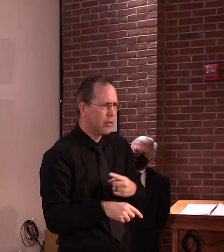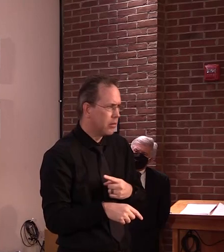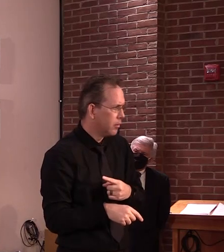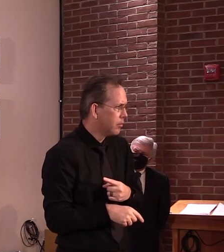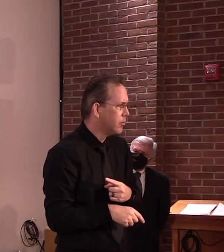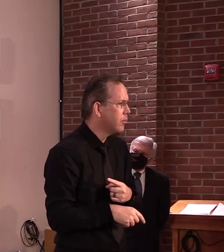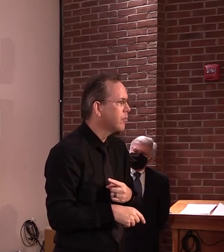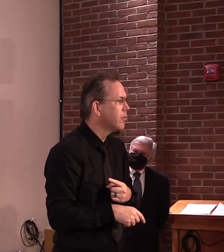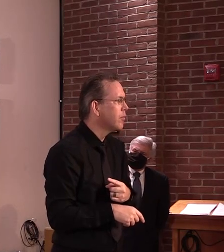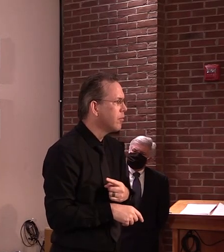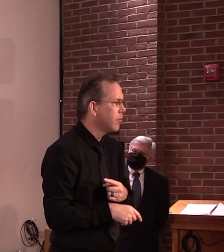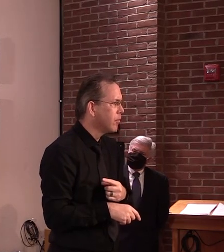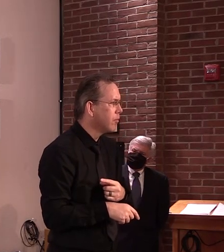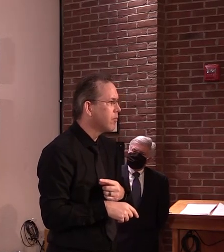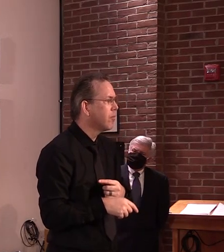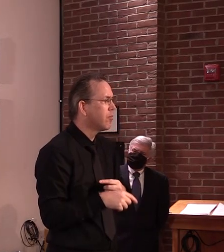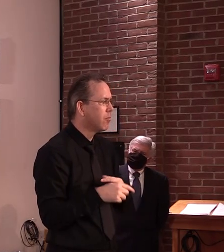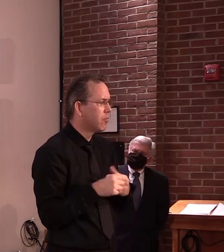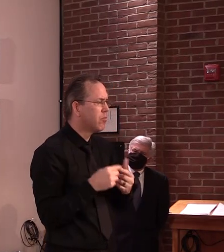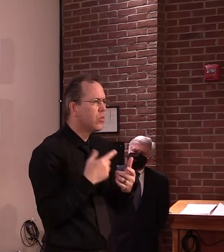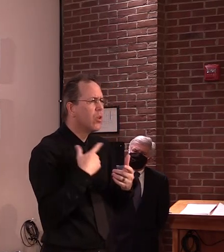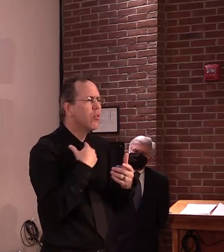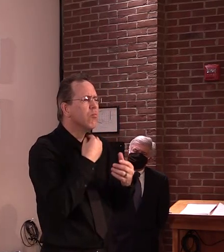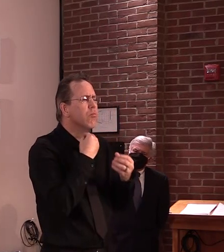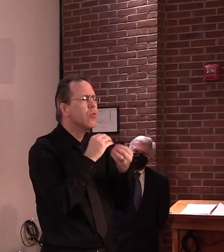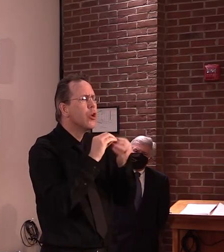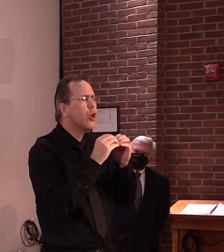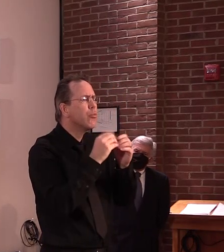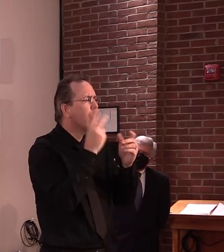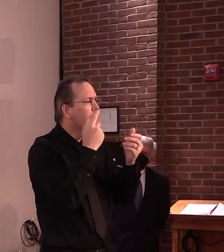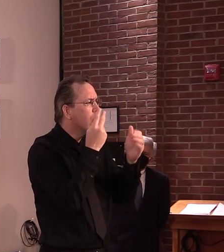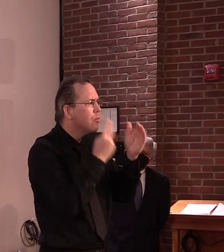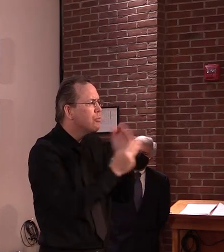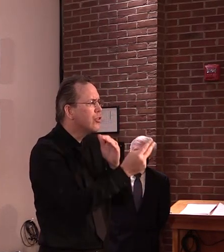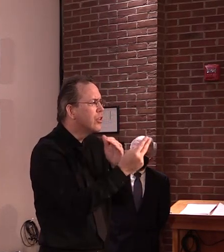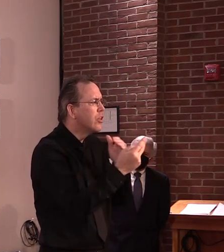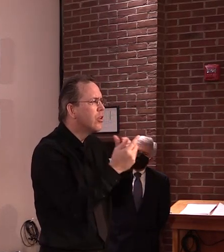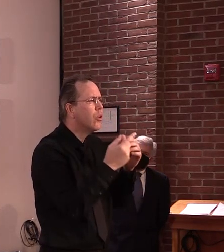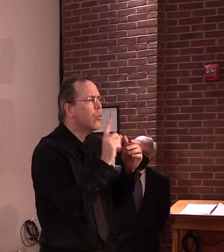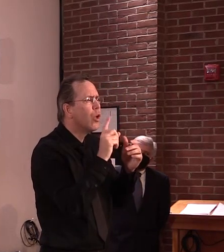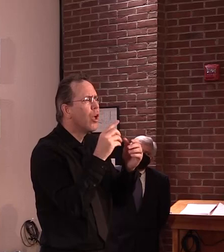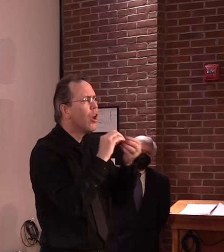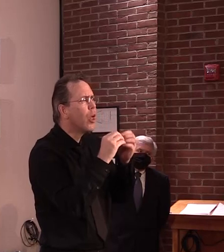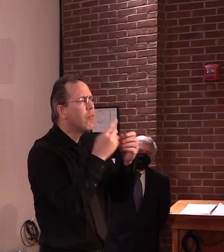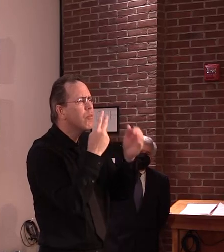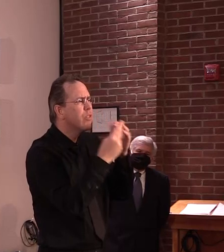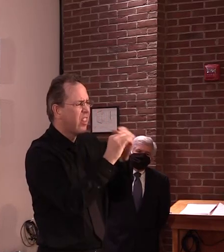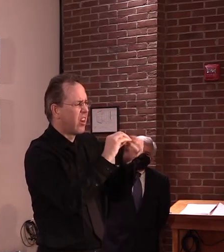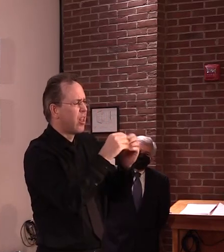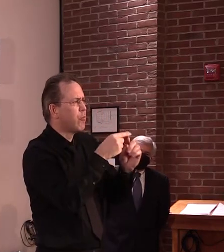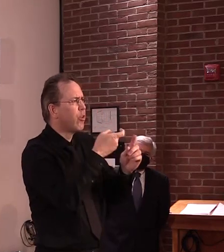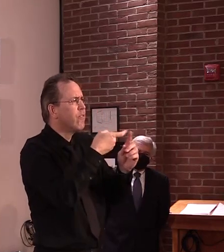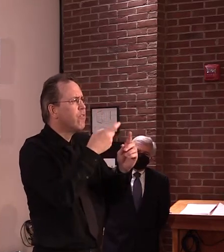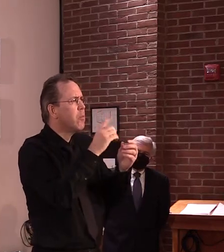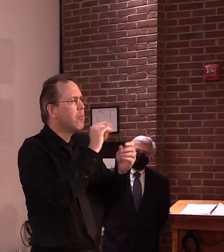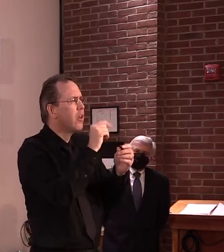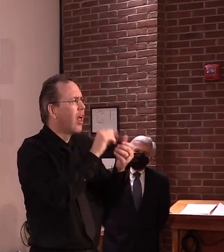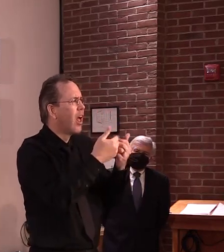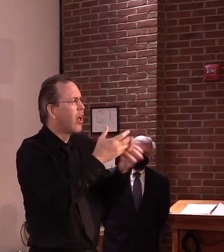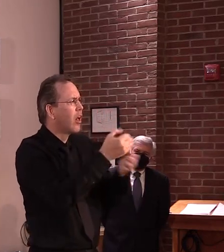for a coordinated response between the two departments, but what Commissioner Pichak was basing his projections on.